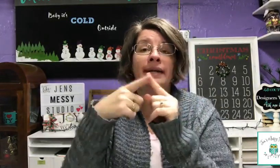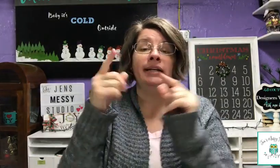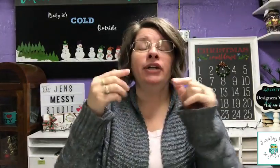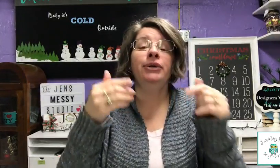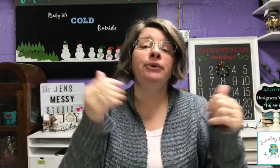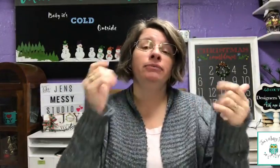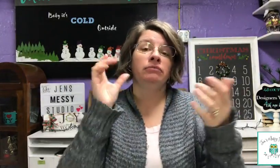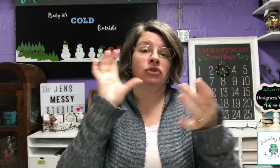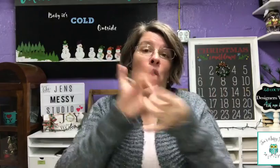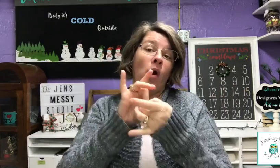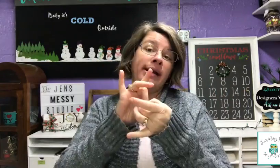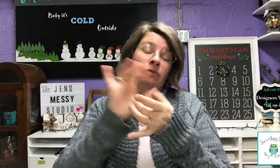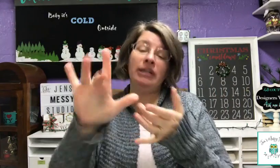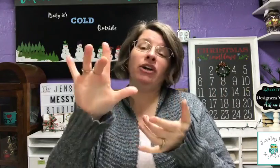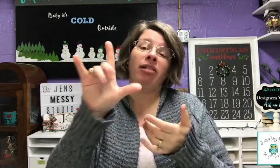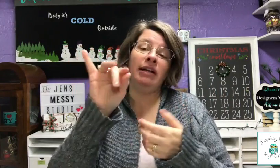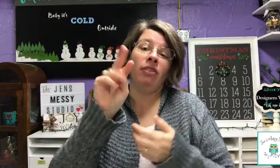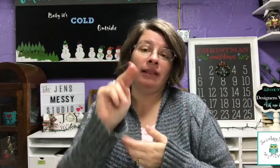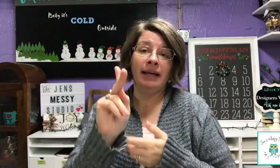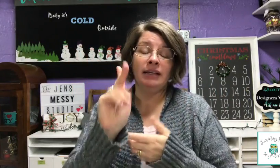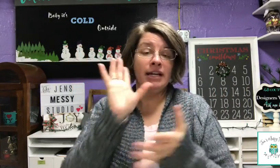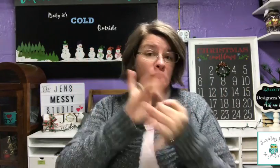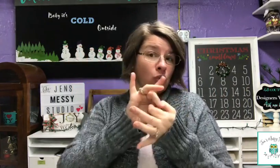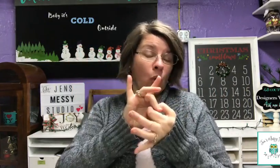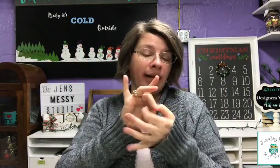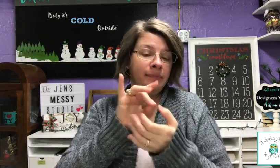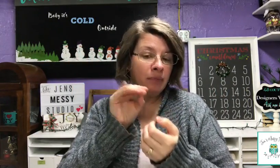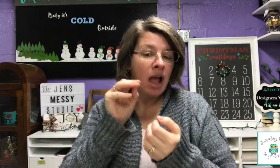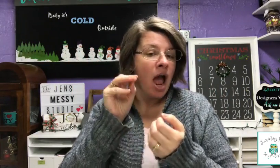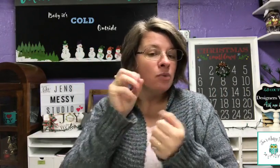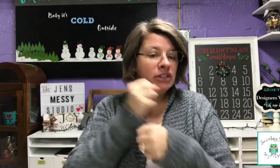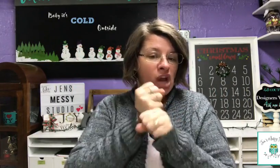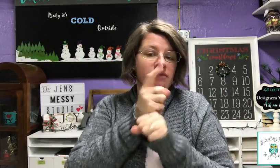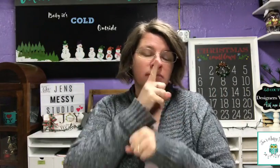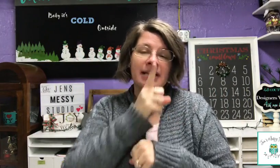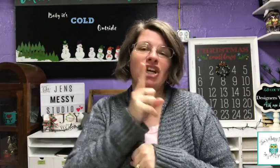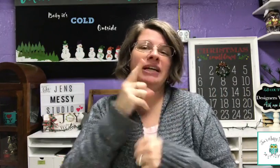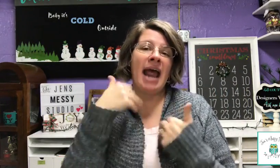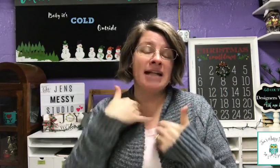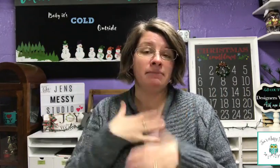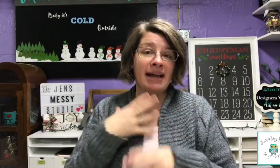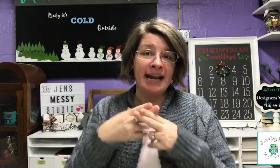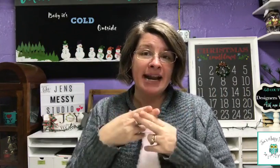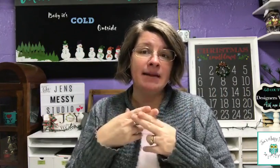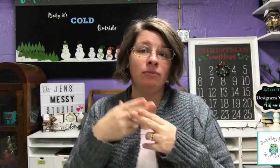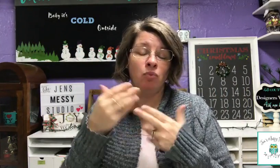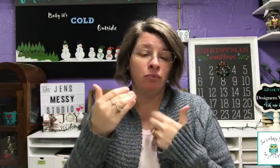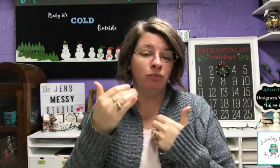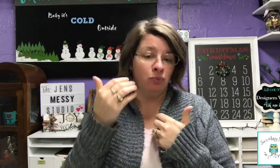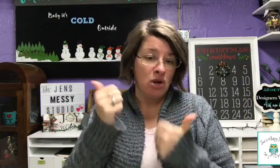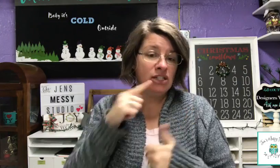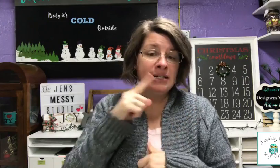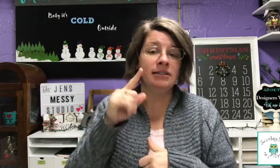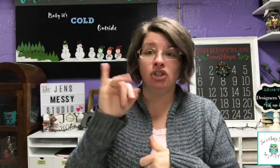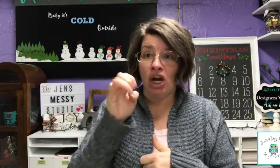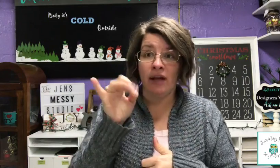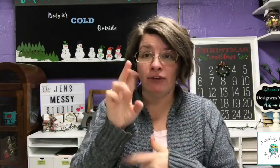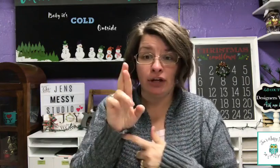we hear going with the click of the link in the story. We have to make sure you have my name, which is Jennifer